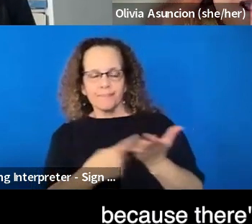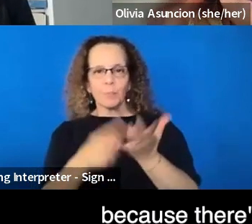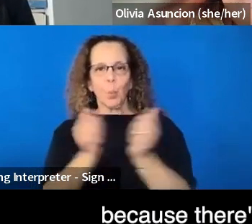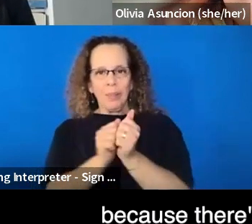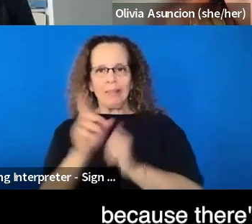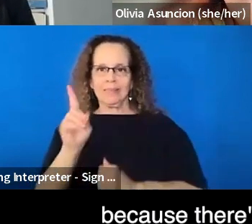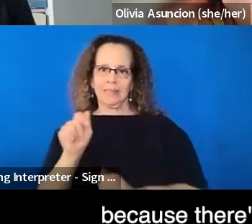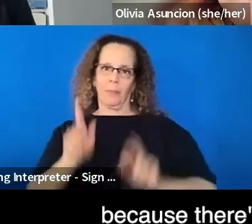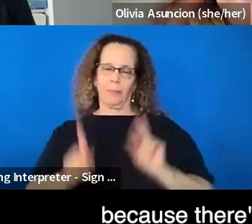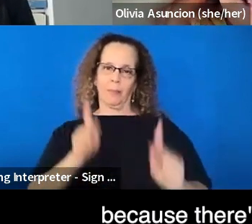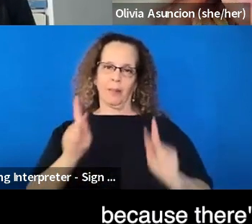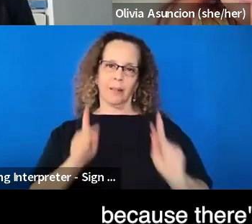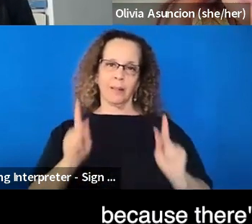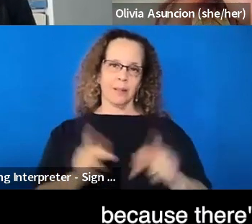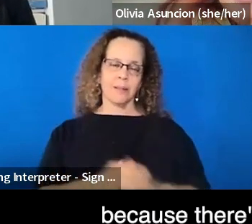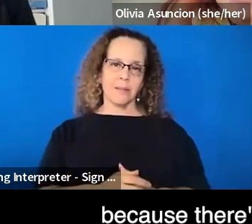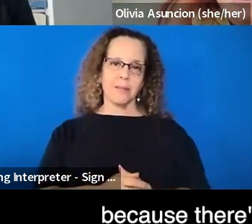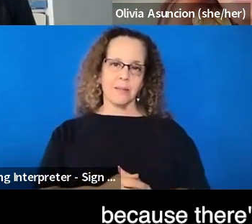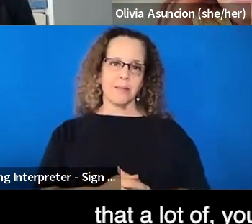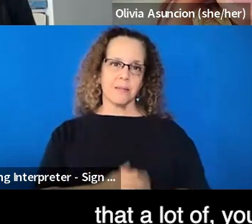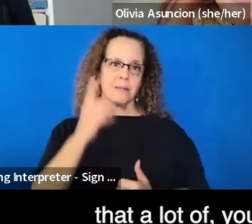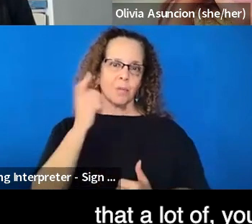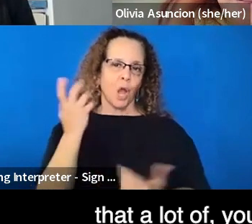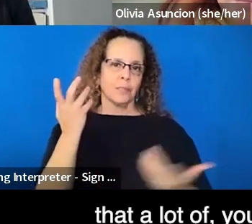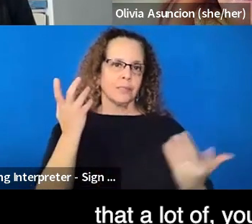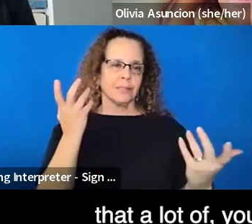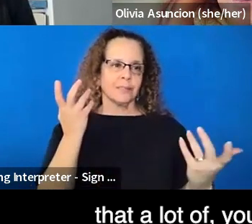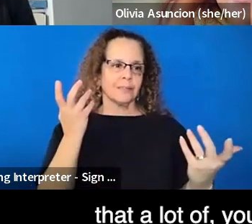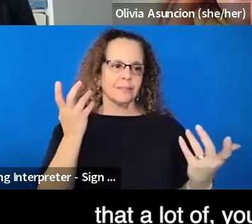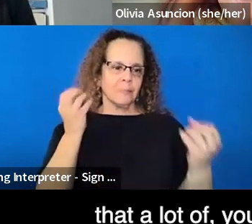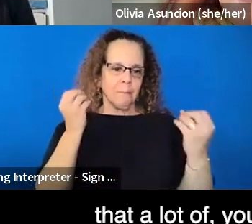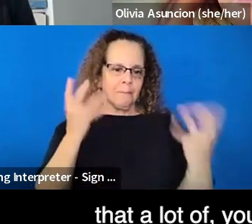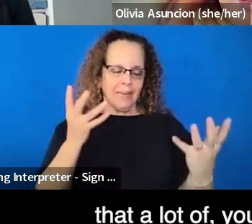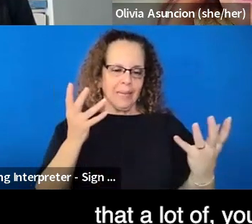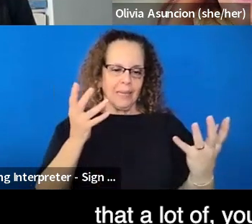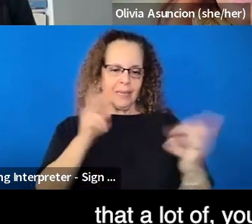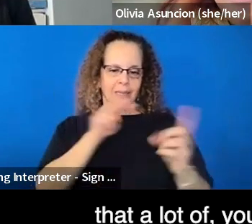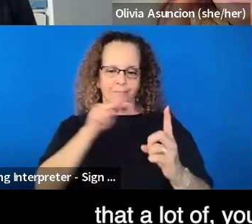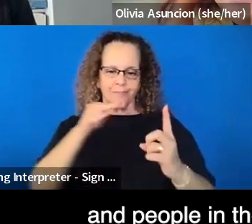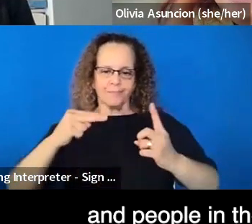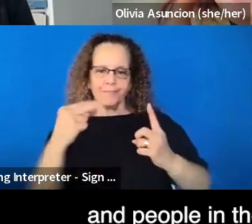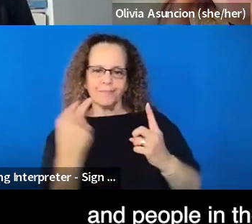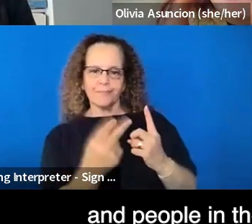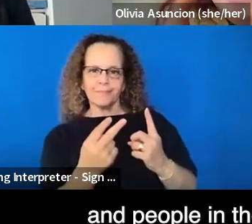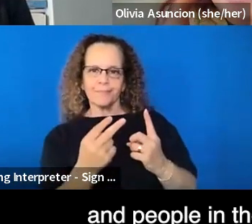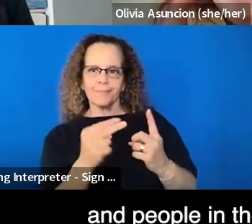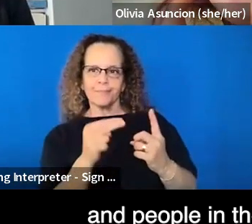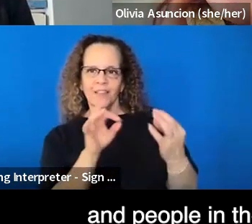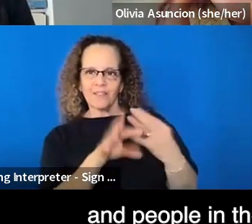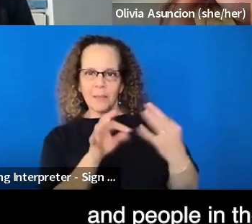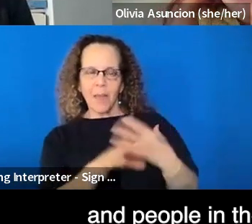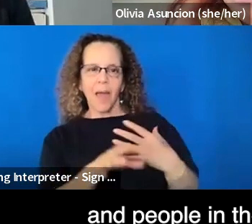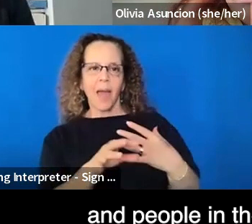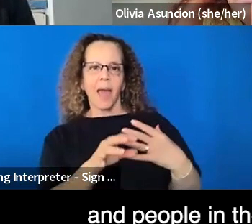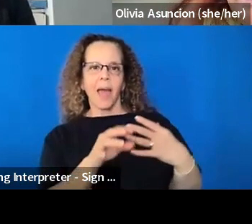there's a lot of insights that a lot of, you know, architects and people in the